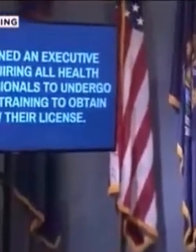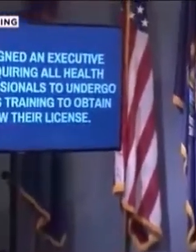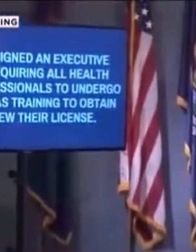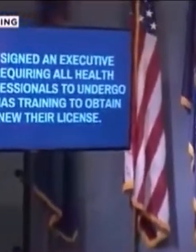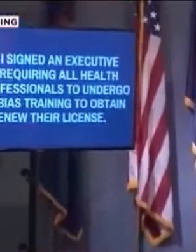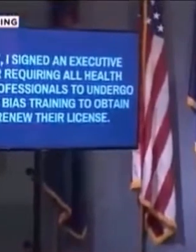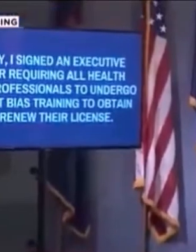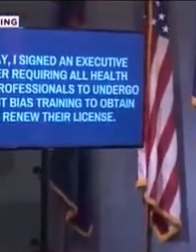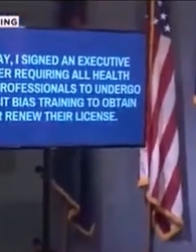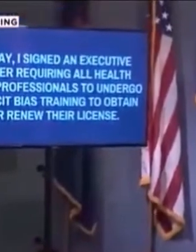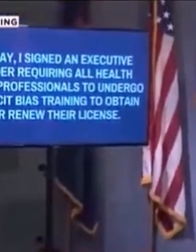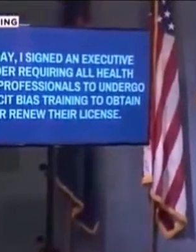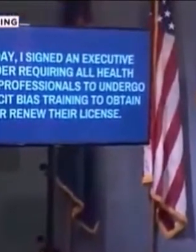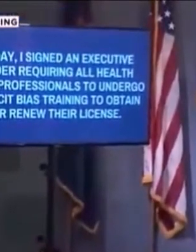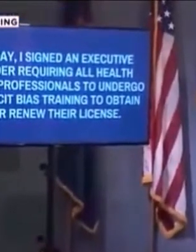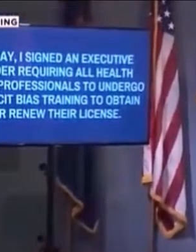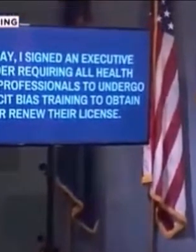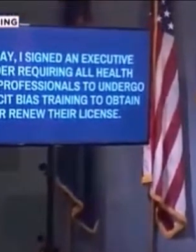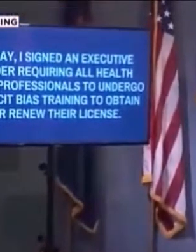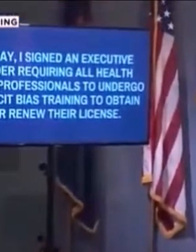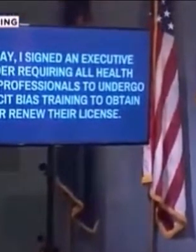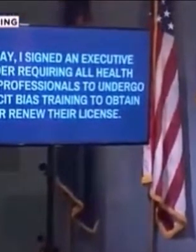training herself. Isn't that big of her?